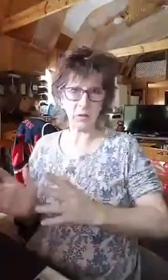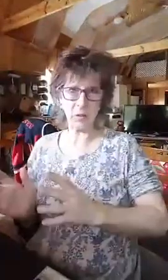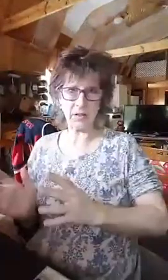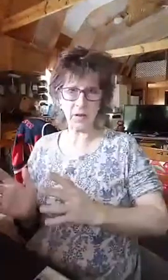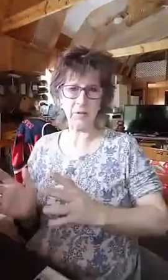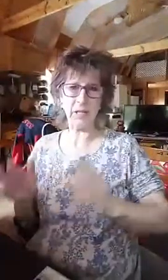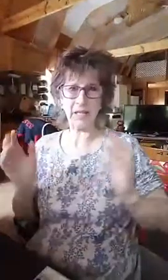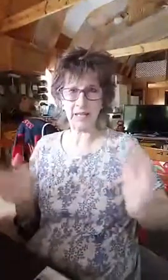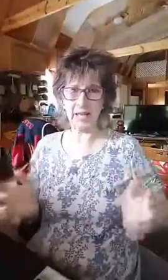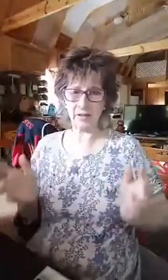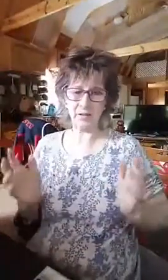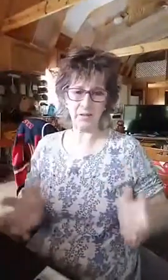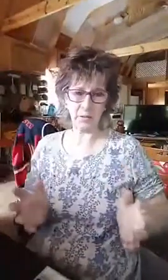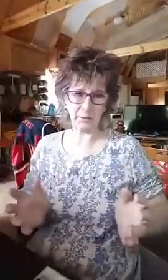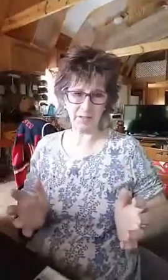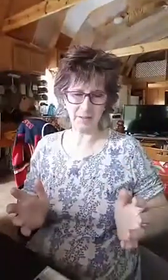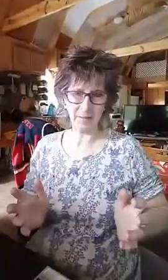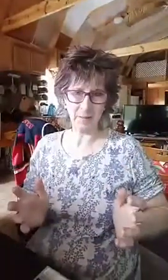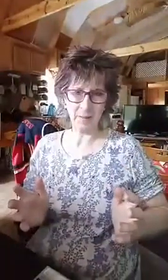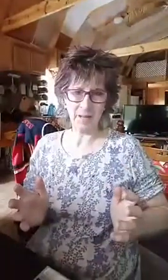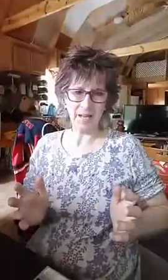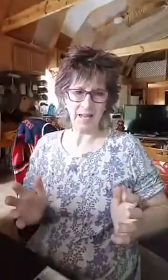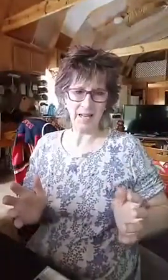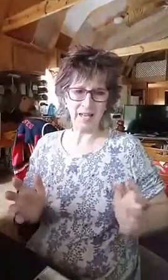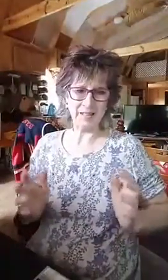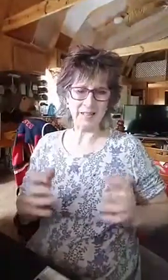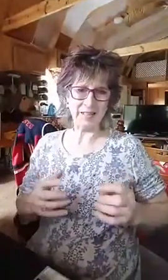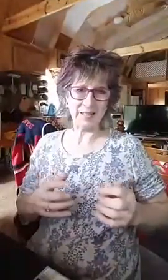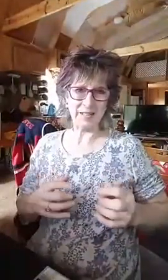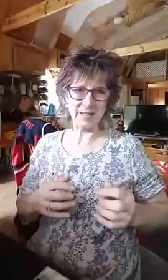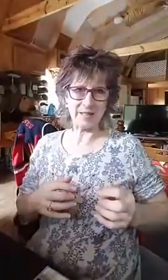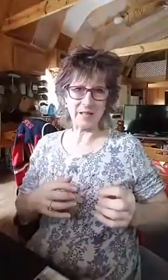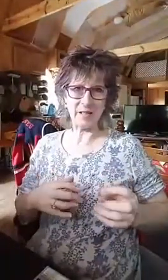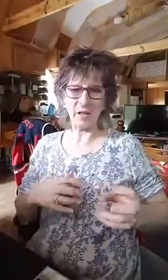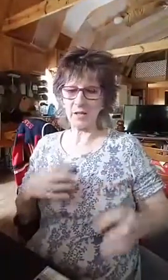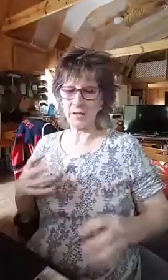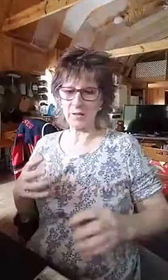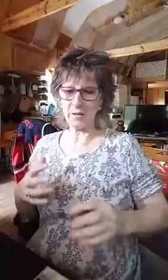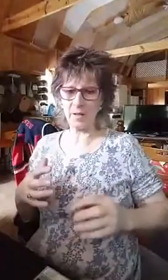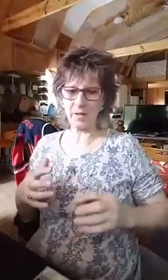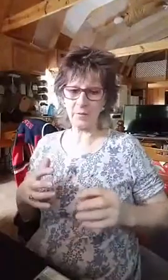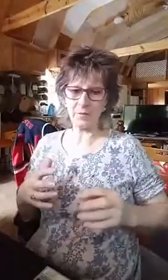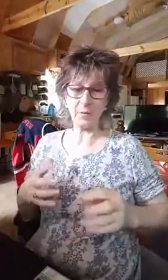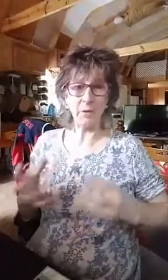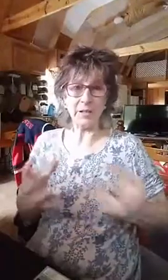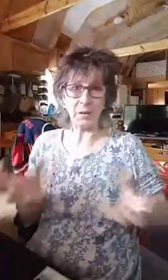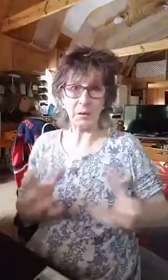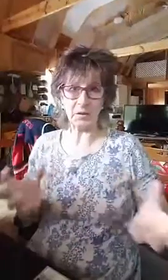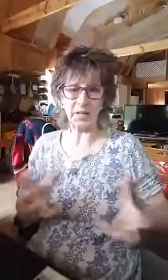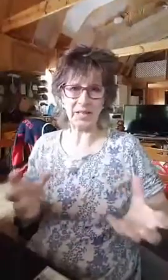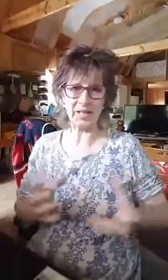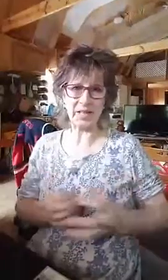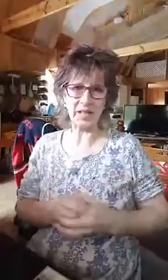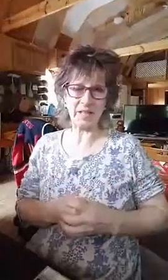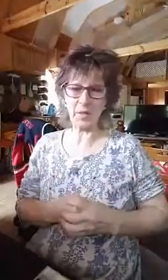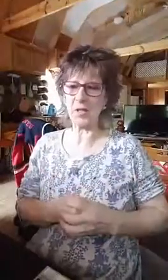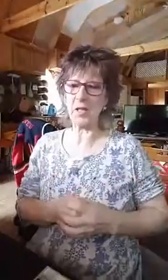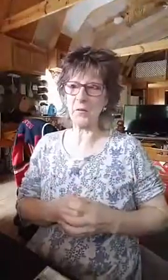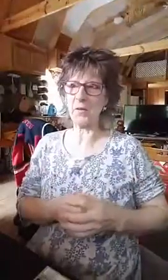the courts of heaven and getting answers to your prayer. And these are really cool things, especially if you've